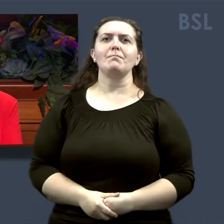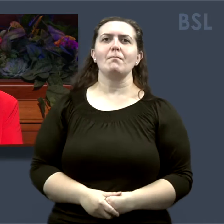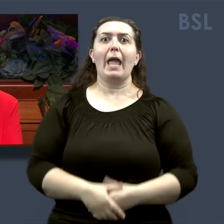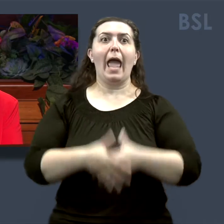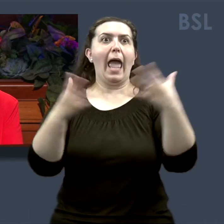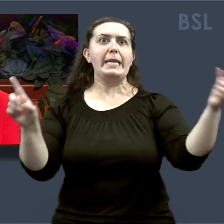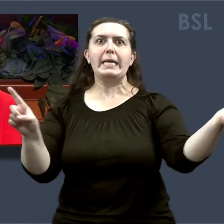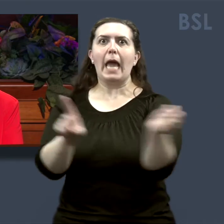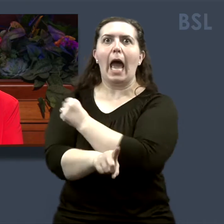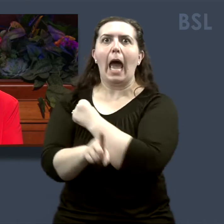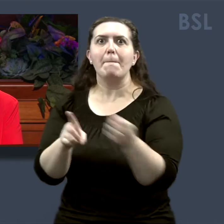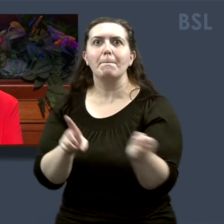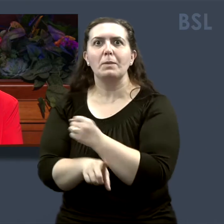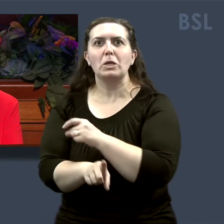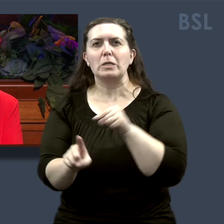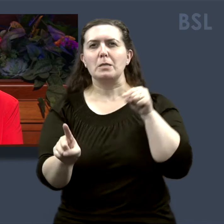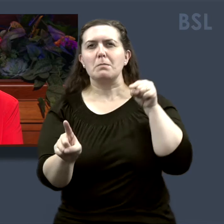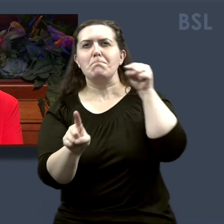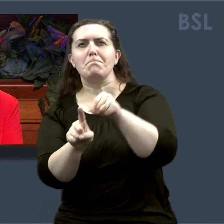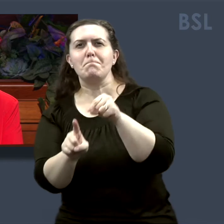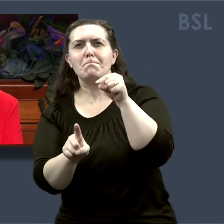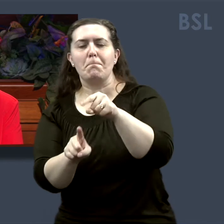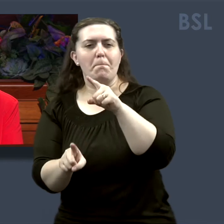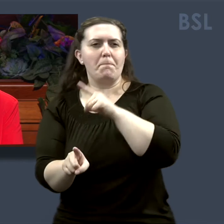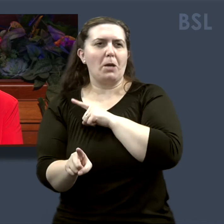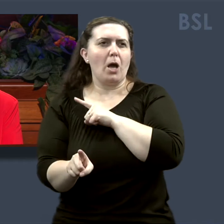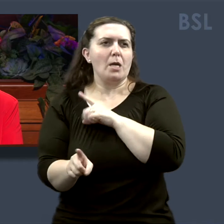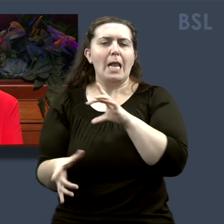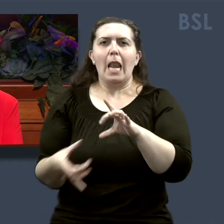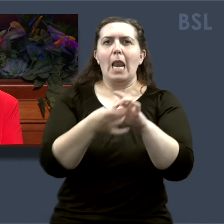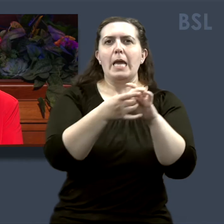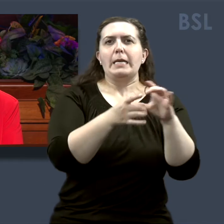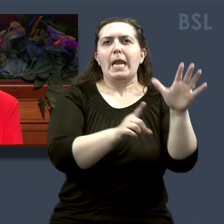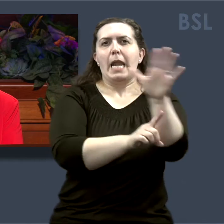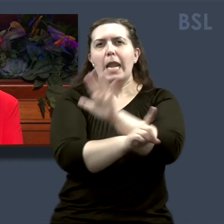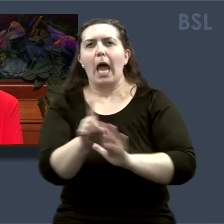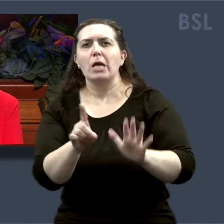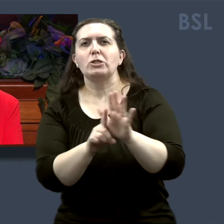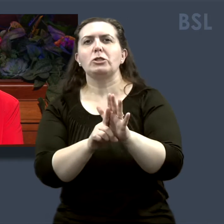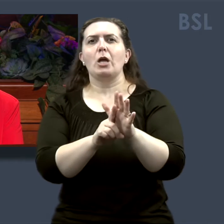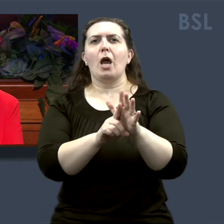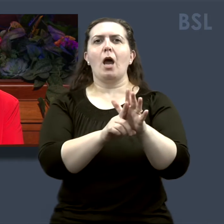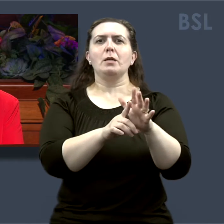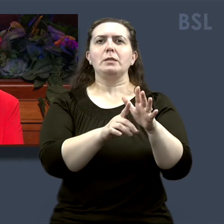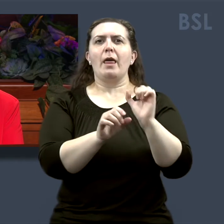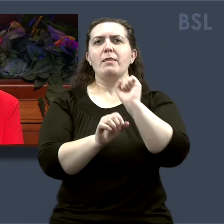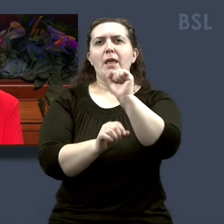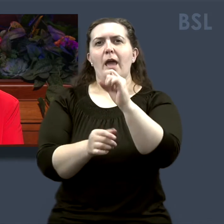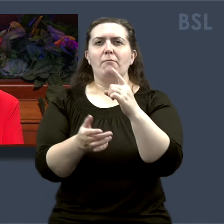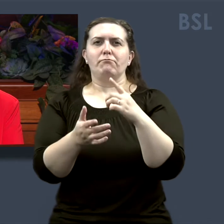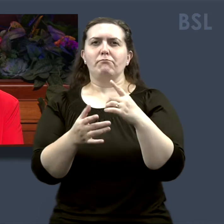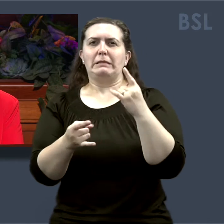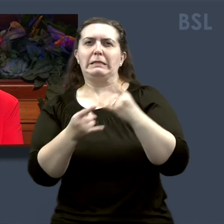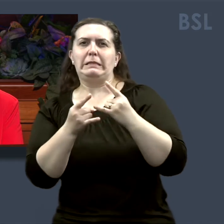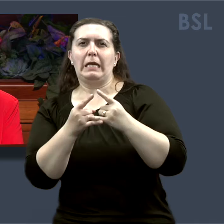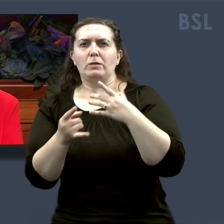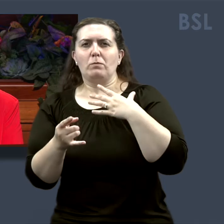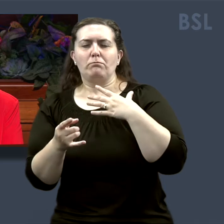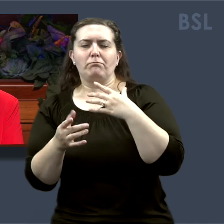Any abuse or prejudice toward another because of nationality, race, sexual orientation, gender,